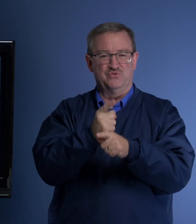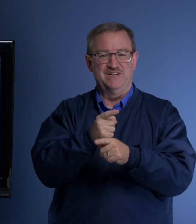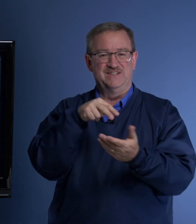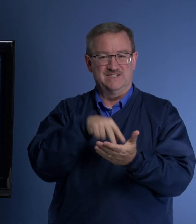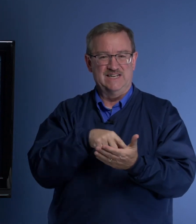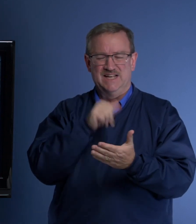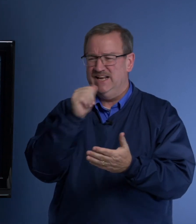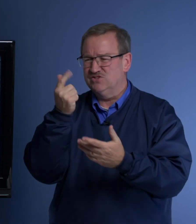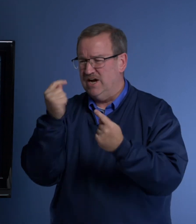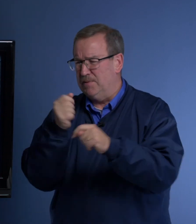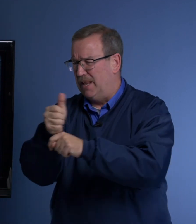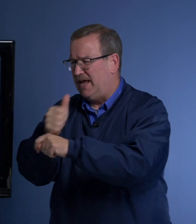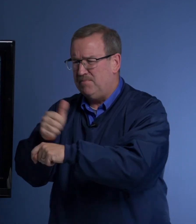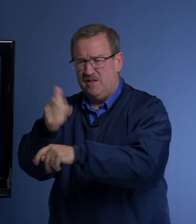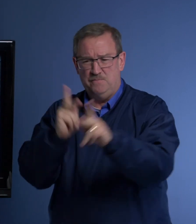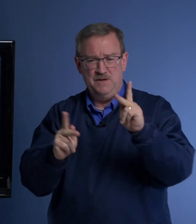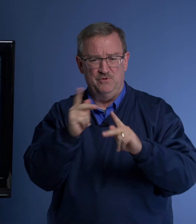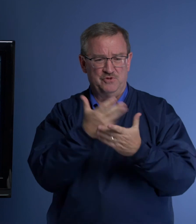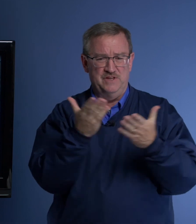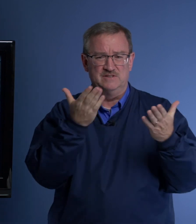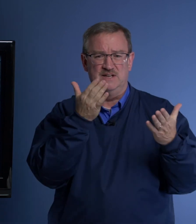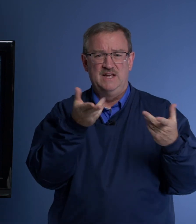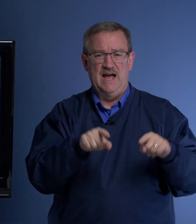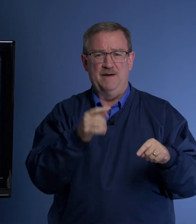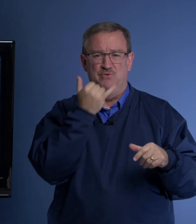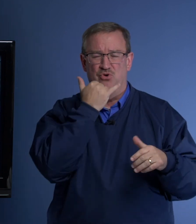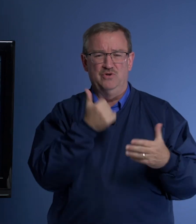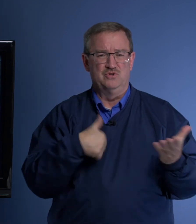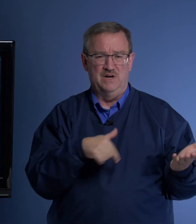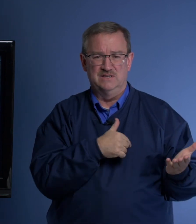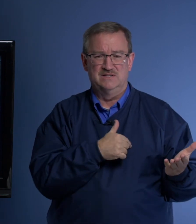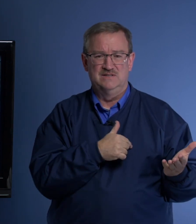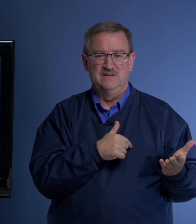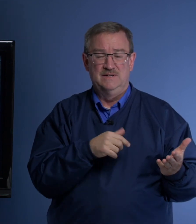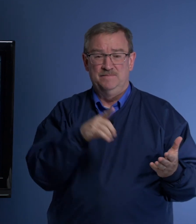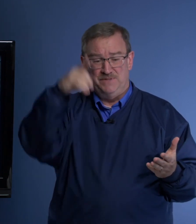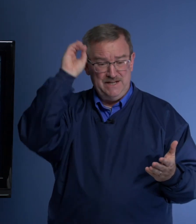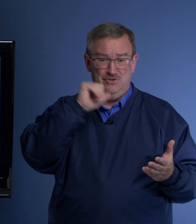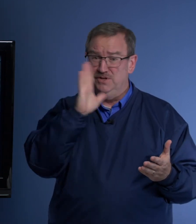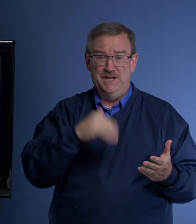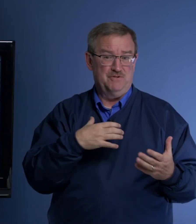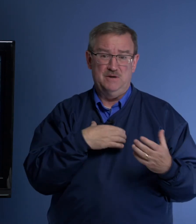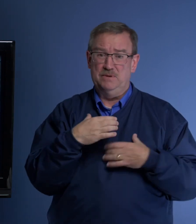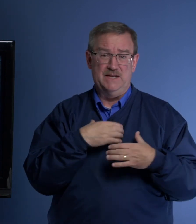right to stand and not try to blame other people for things that happen wrong to us. Daniel never complained.